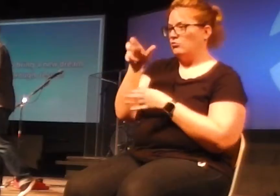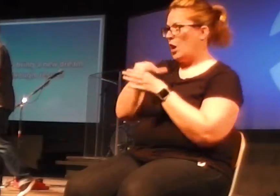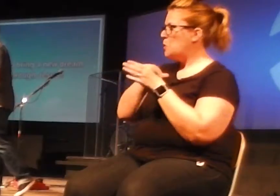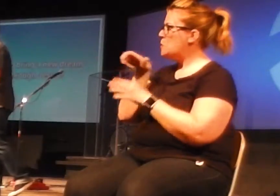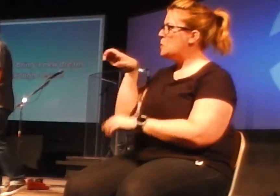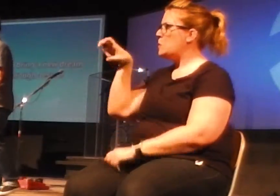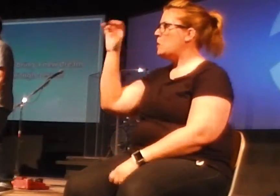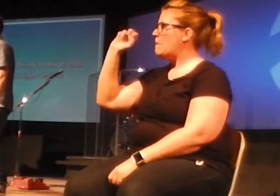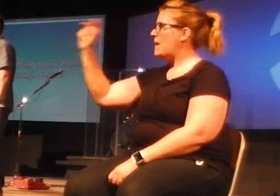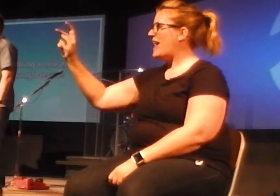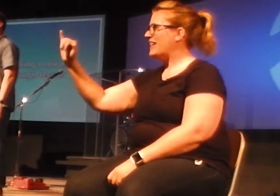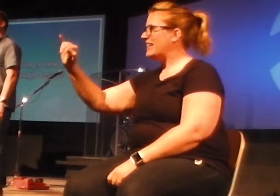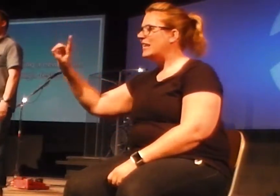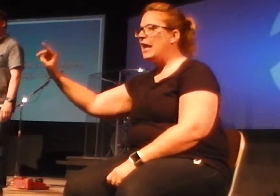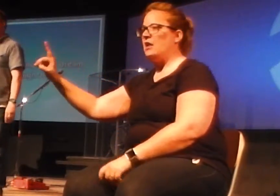to be a totally different person.